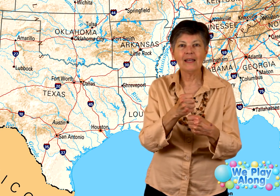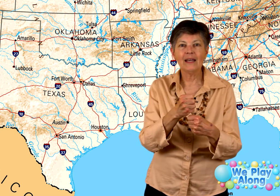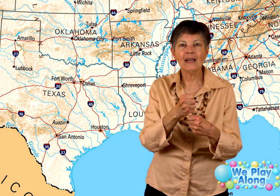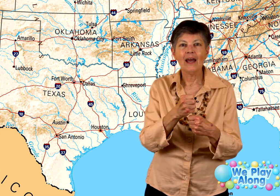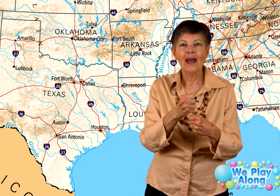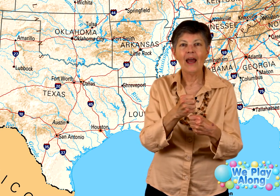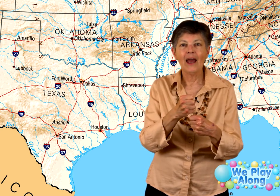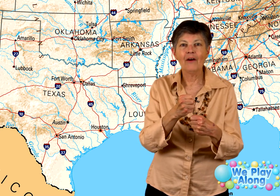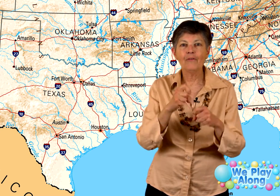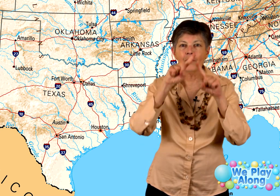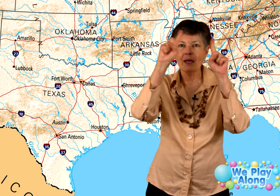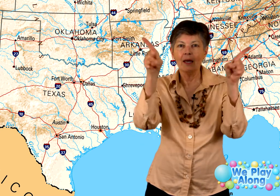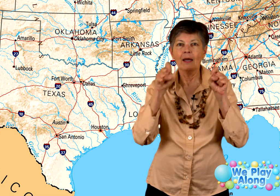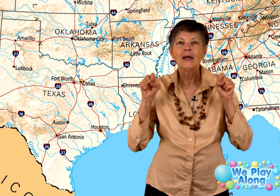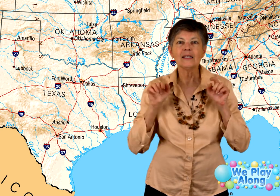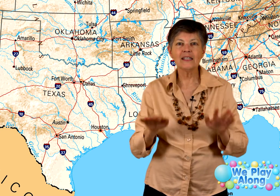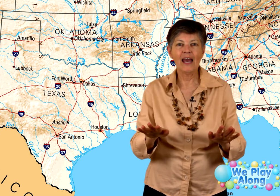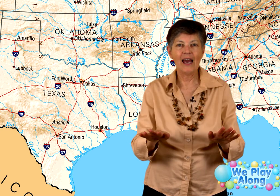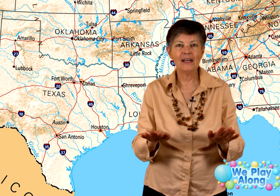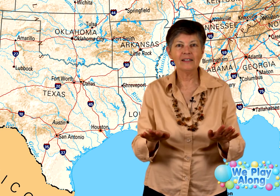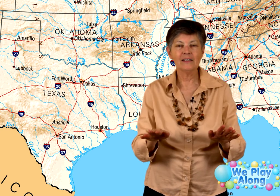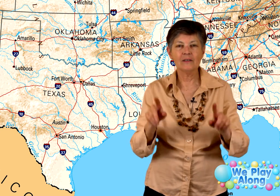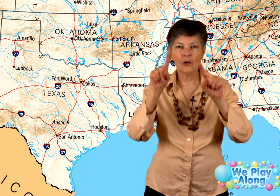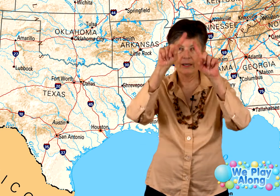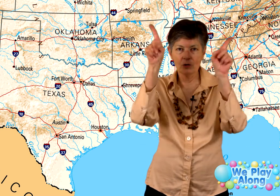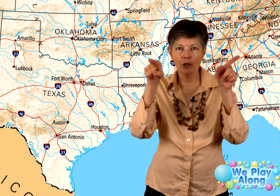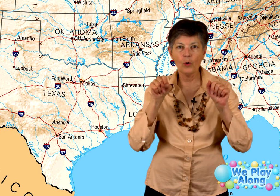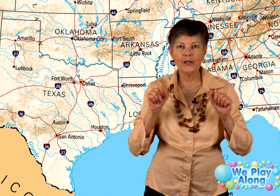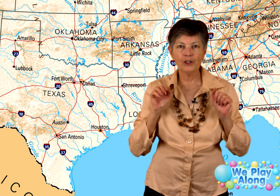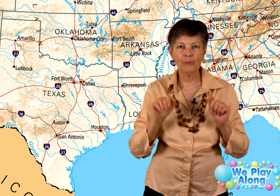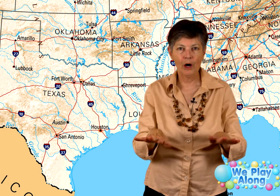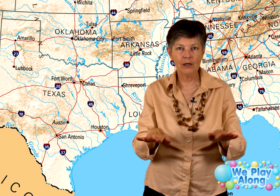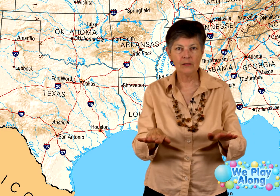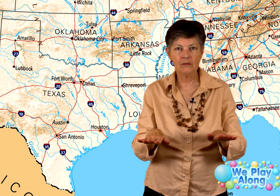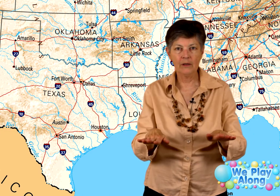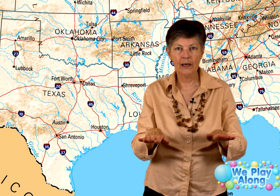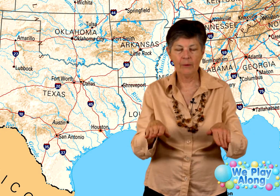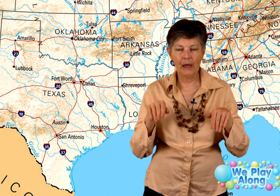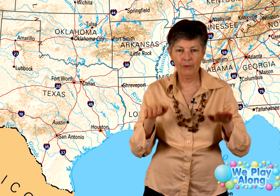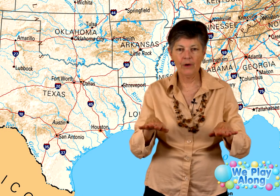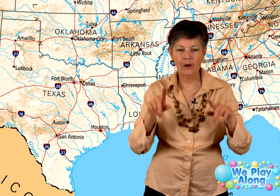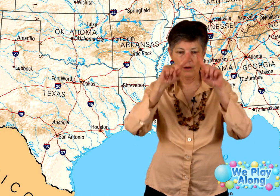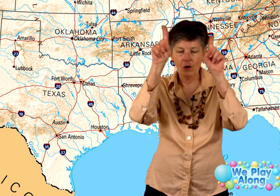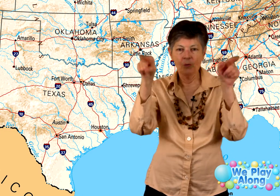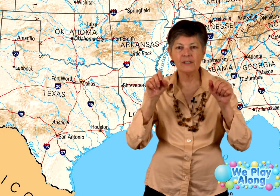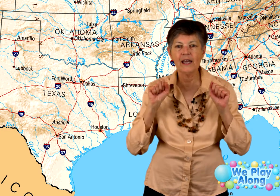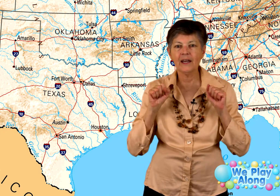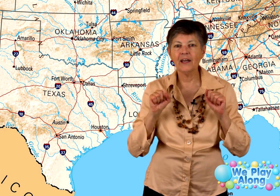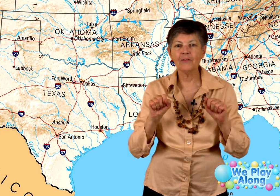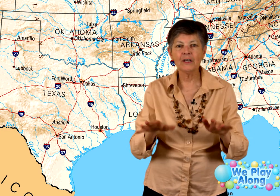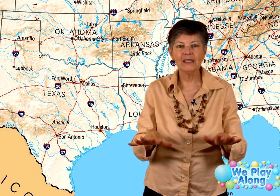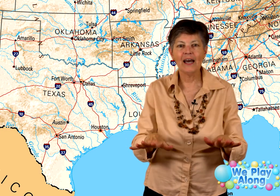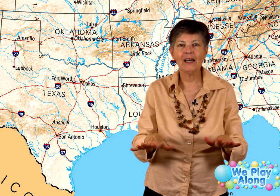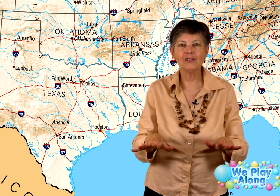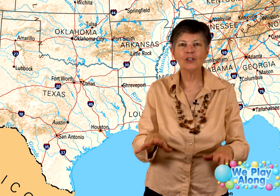Withstanding every test. So like two little question marks and like a paper there. Withstanding every test.